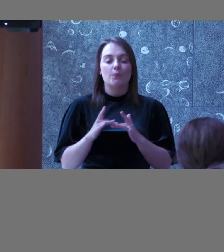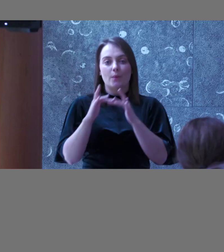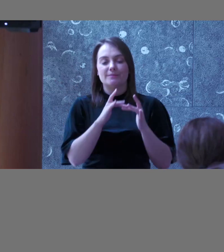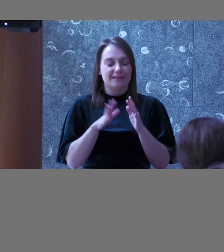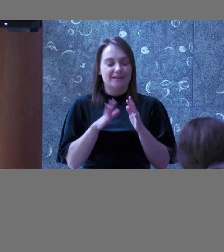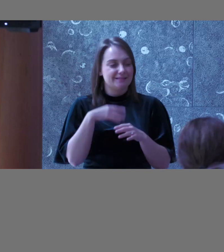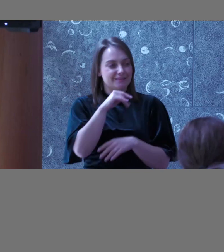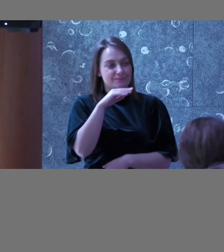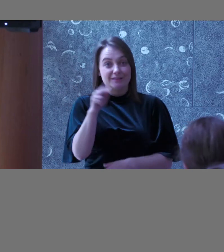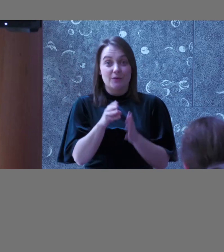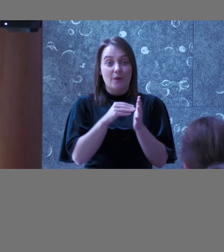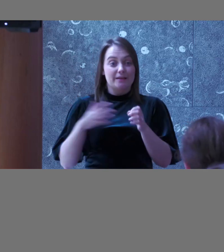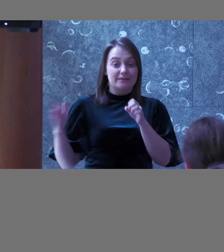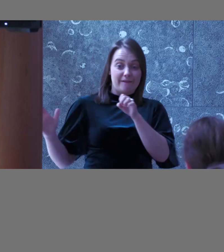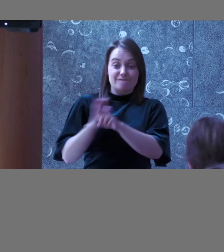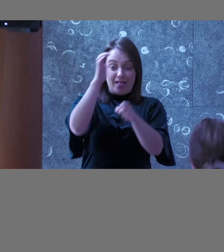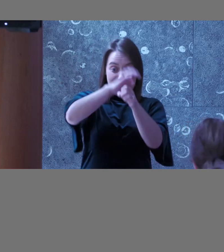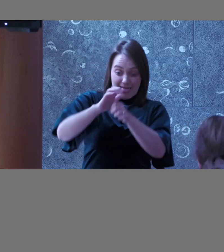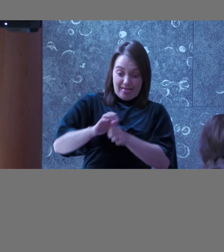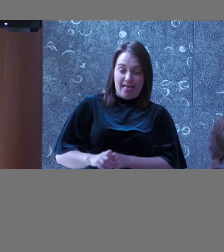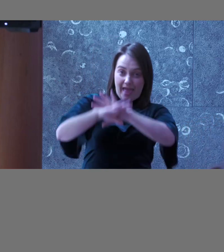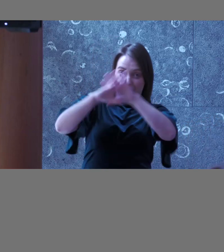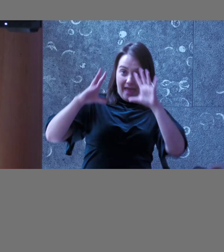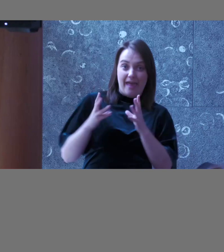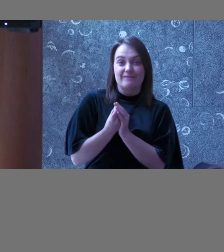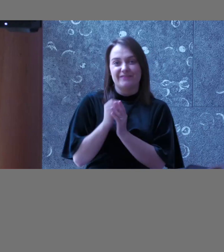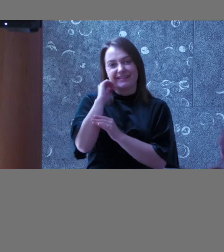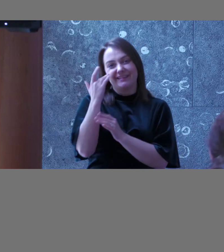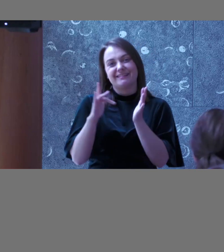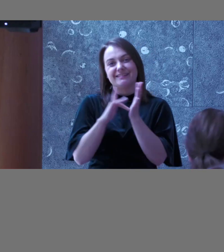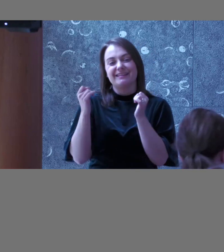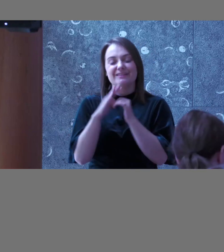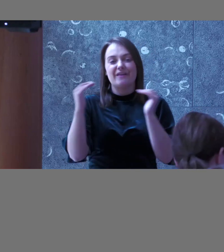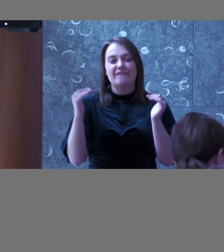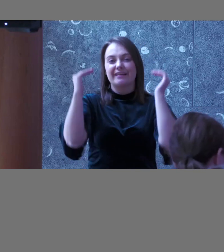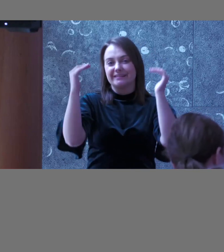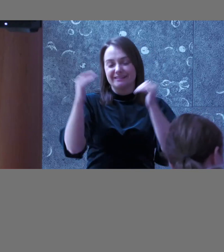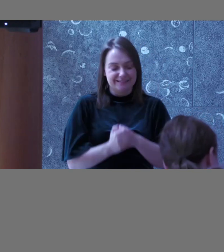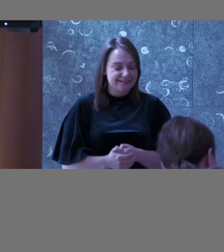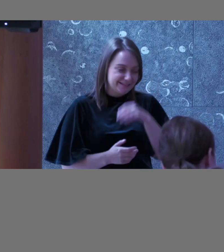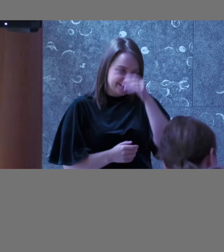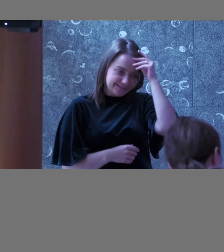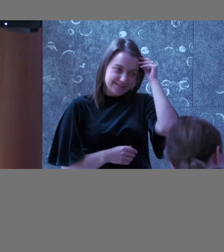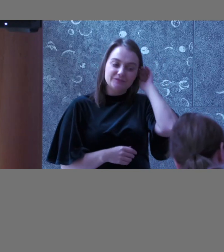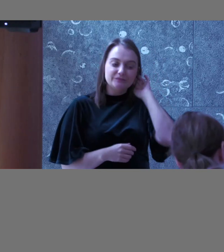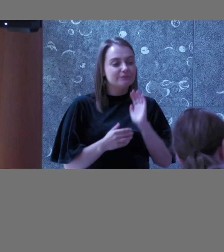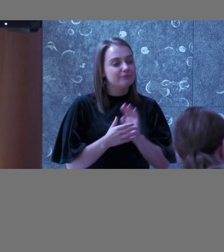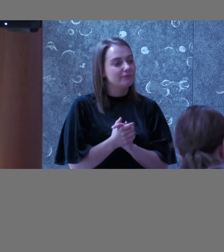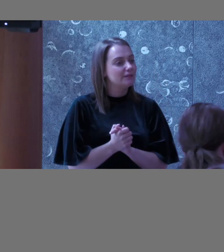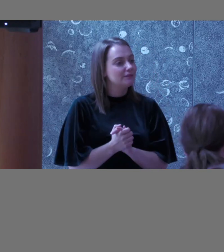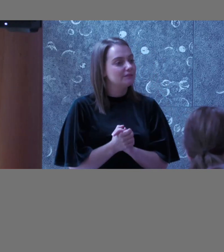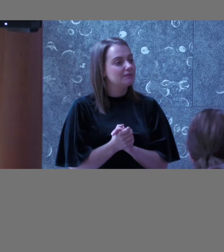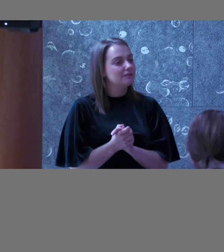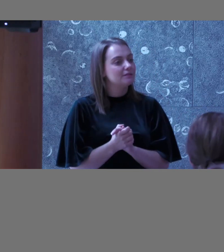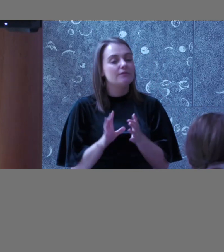cut any corners here, and also for the center of excellence, but how would you convince, for